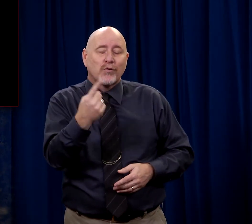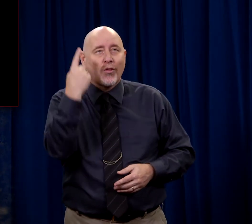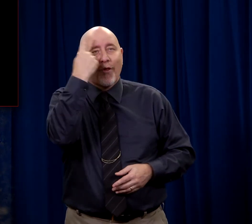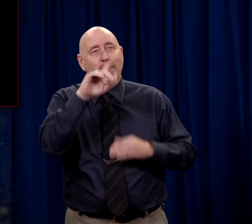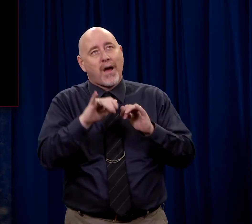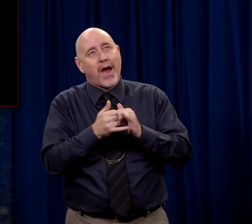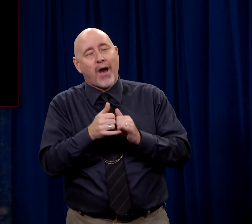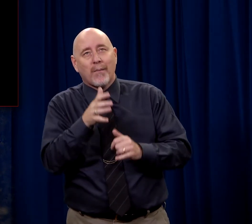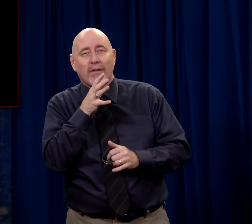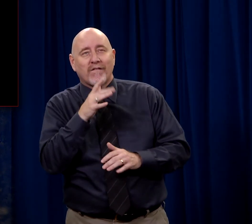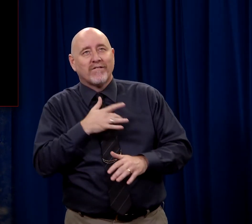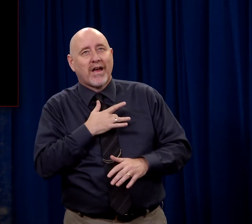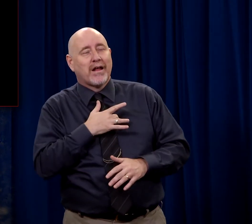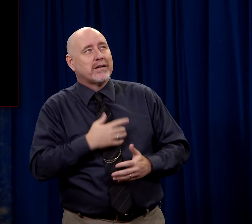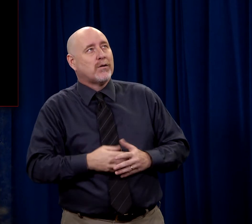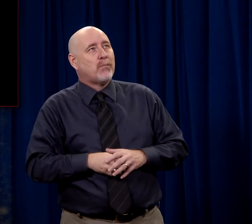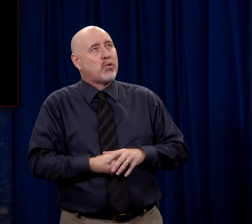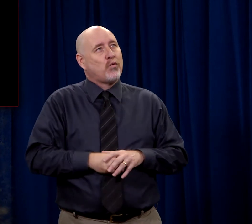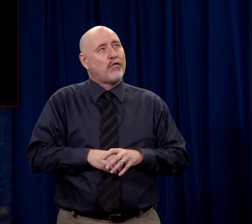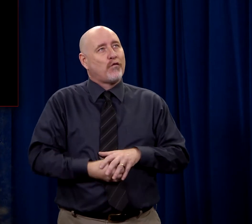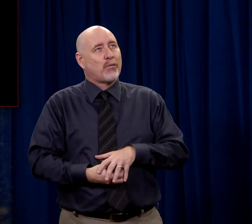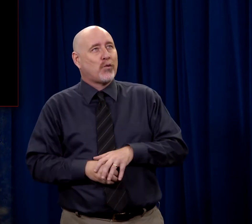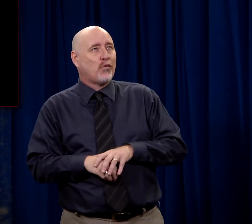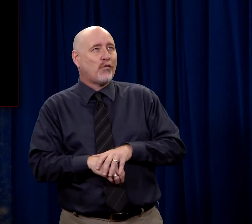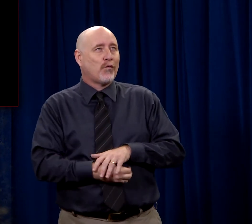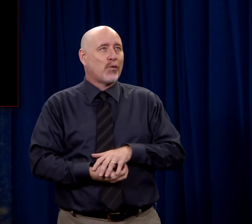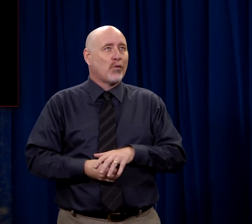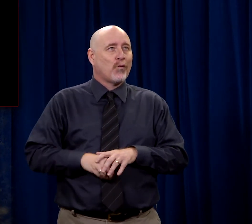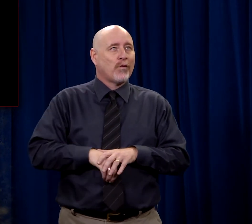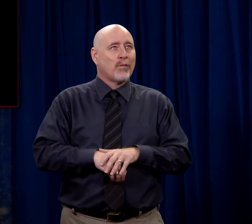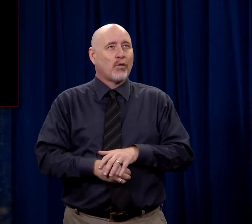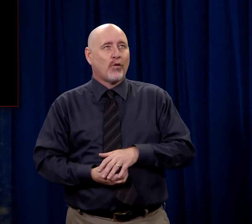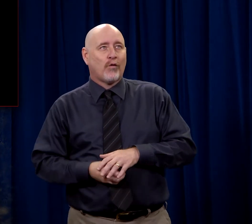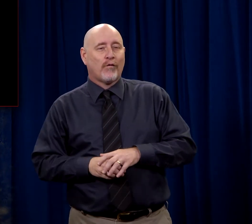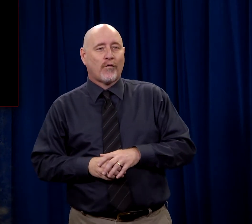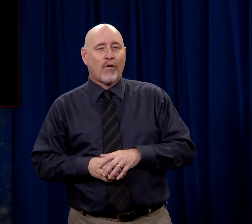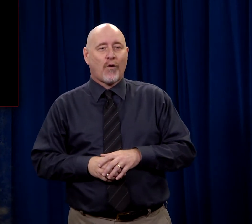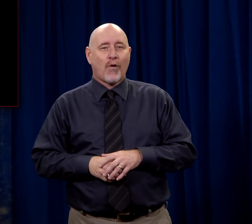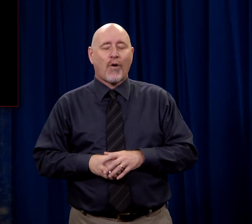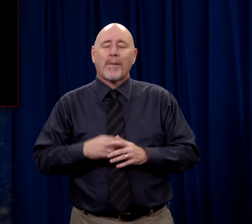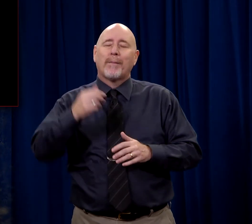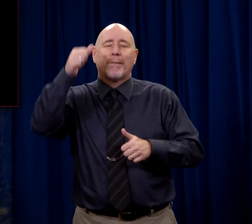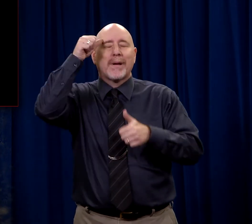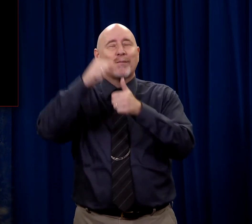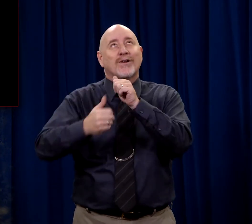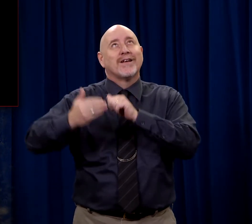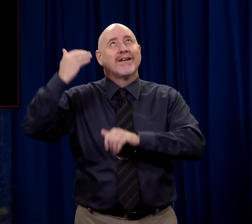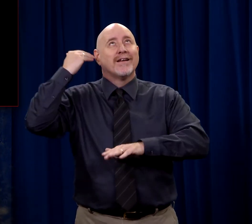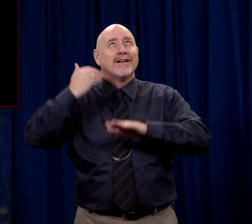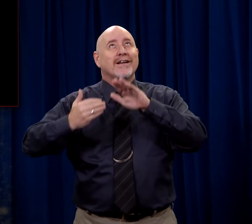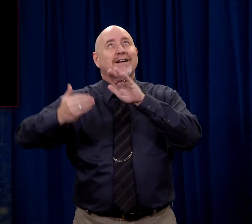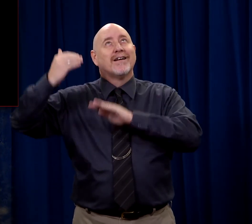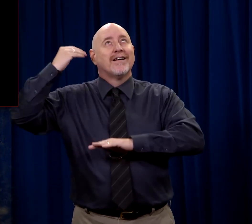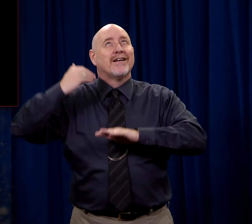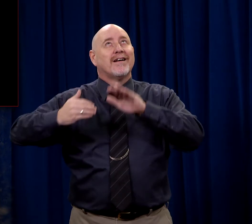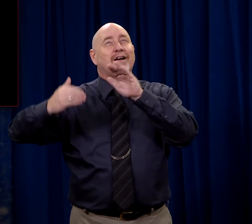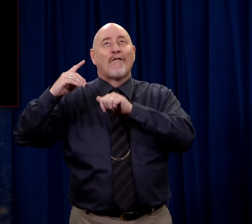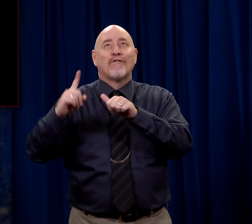thought about how it felt to have Him moving in her womb or maybe turning the pages of her memory. Maybe she thought about